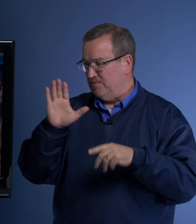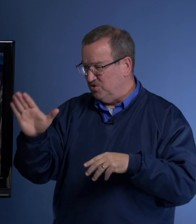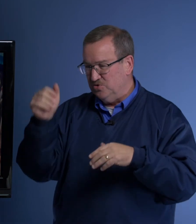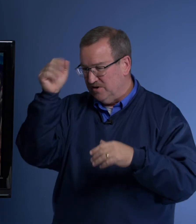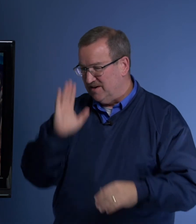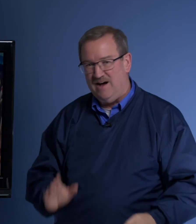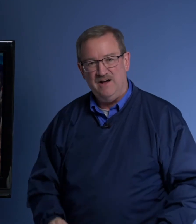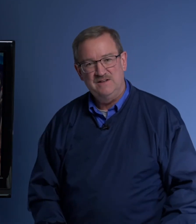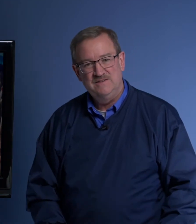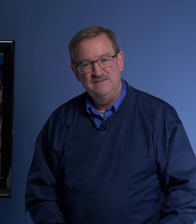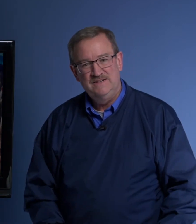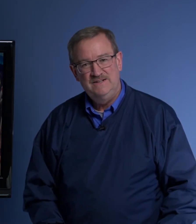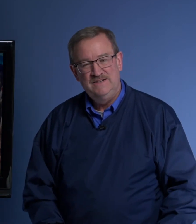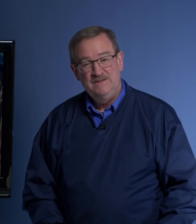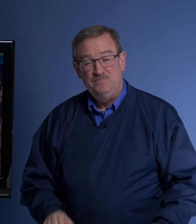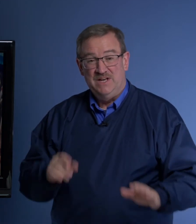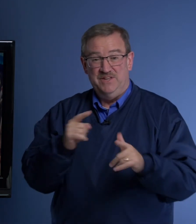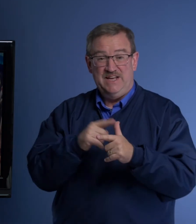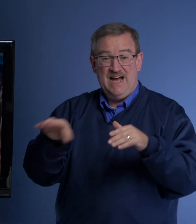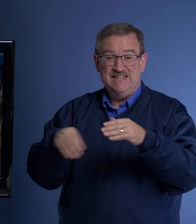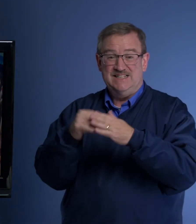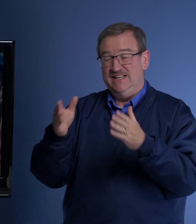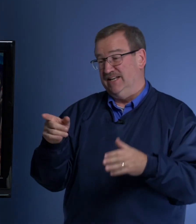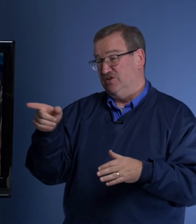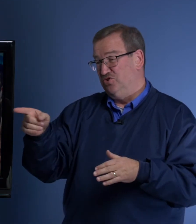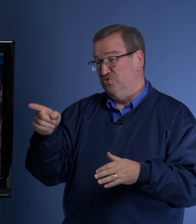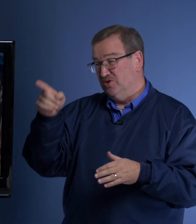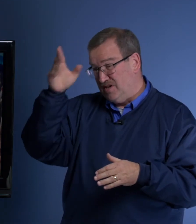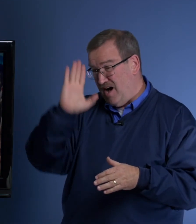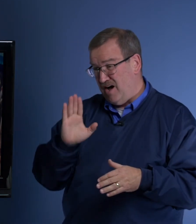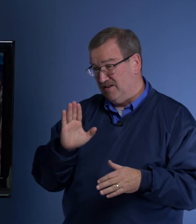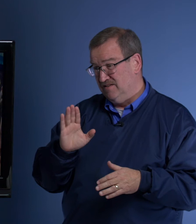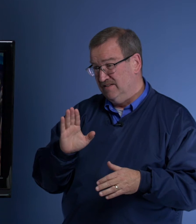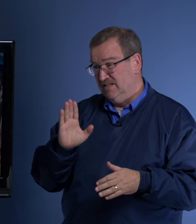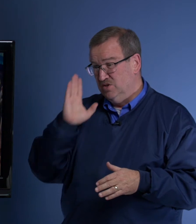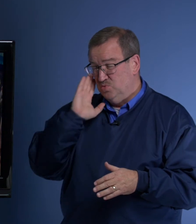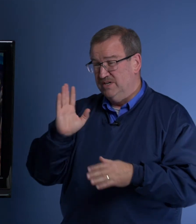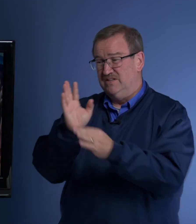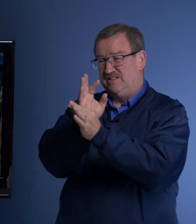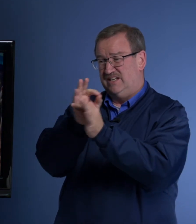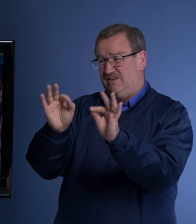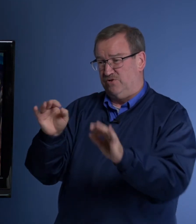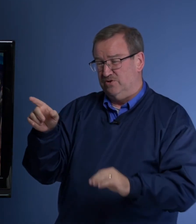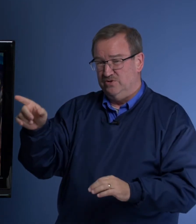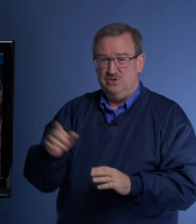your God. And then he adds at the end, your God will deliver you.